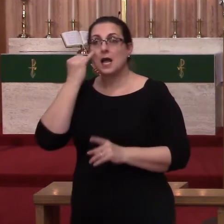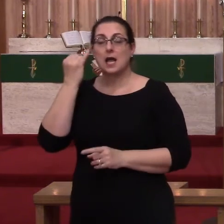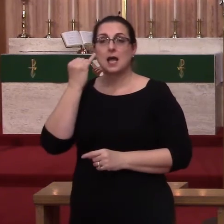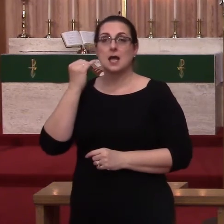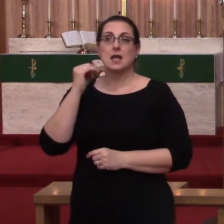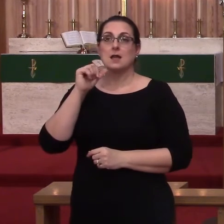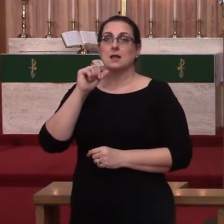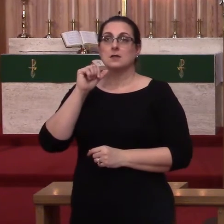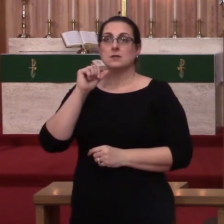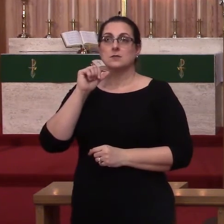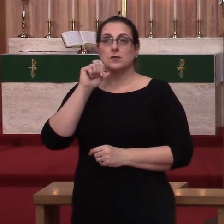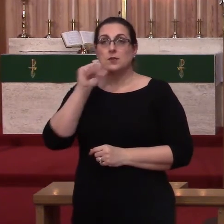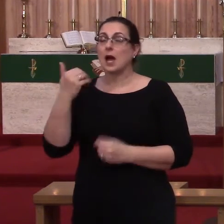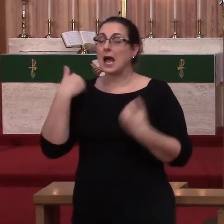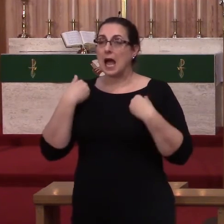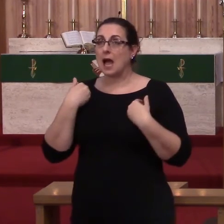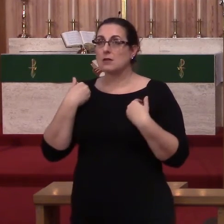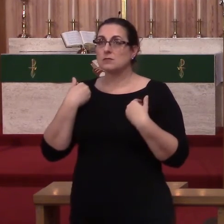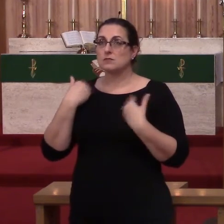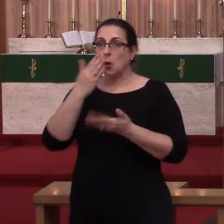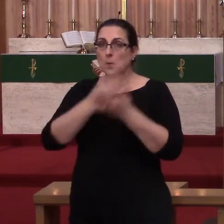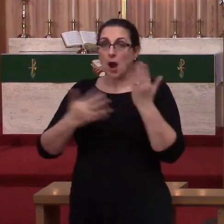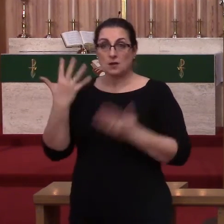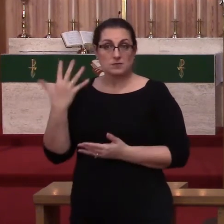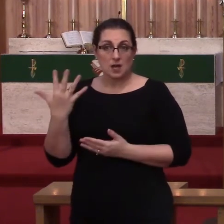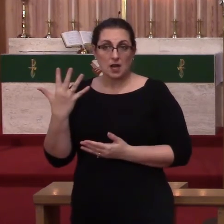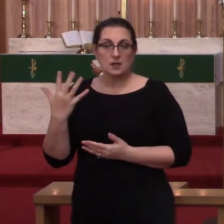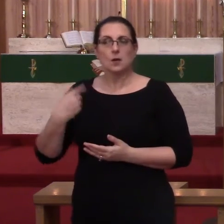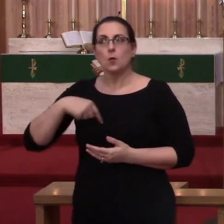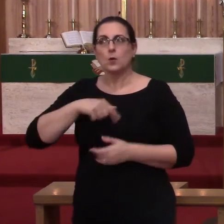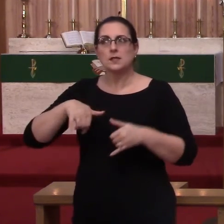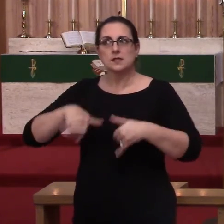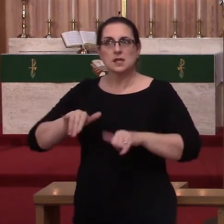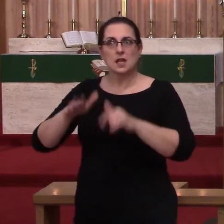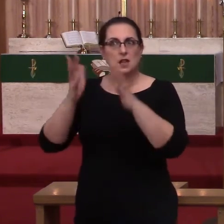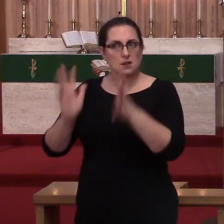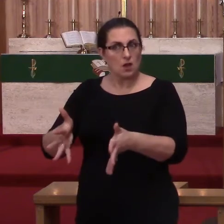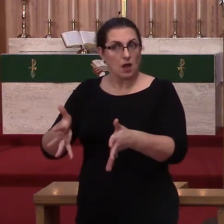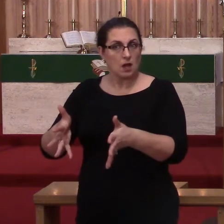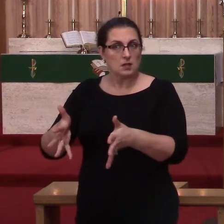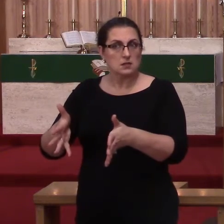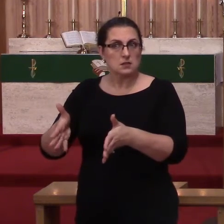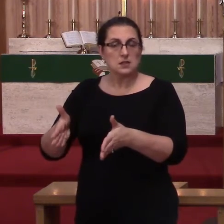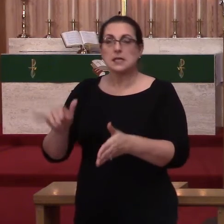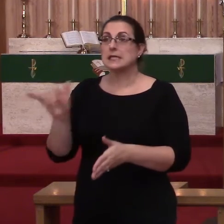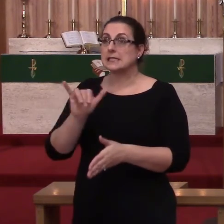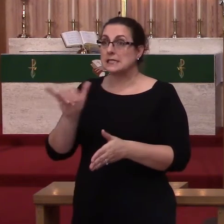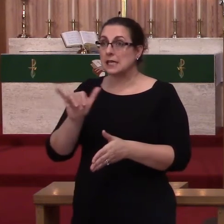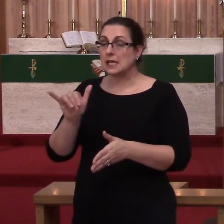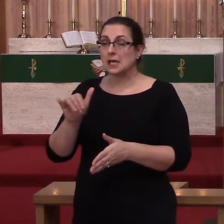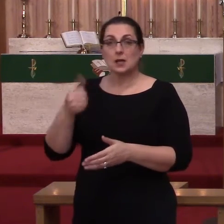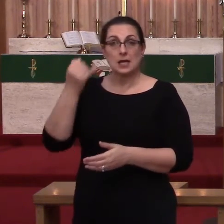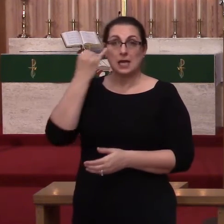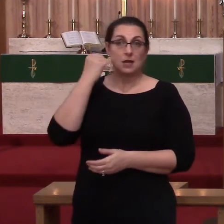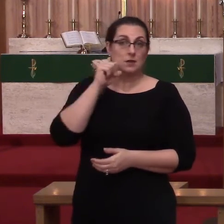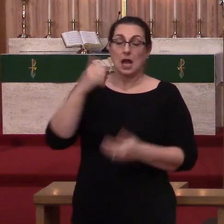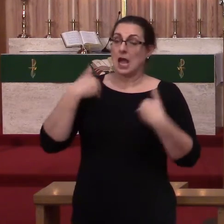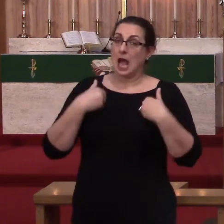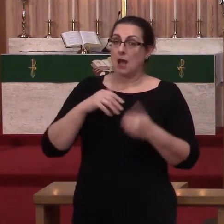Augsburg Confession, you would still be lost. In the same way, without Article 3 of the